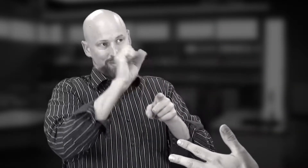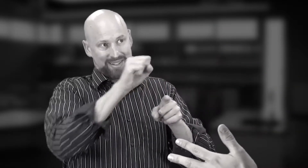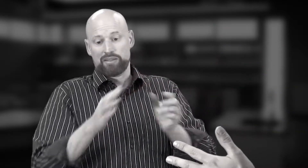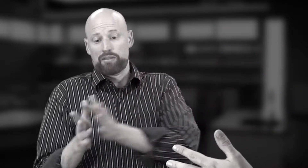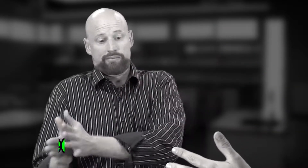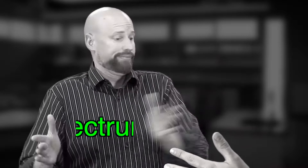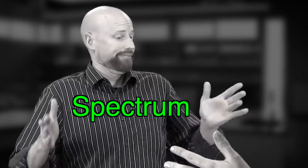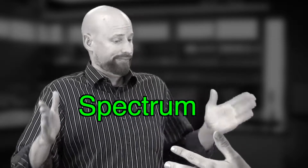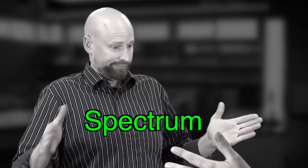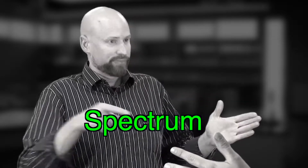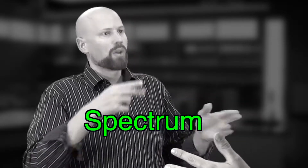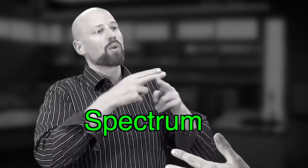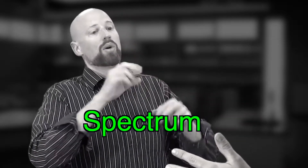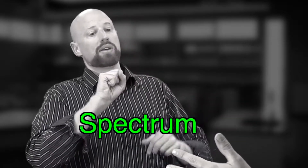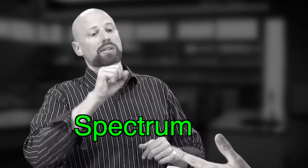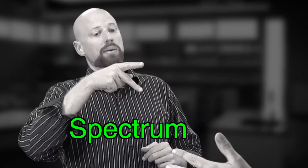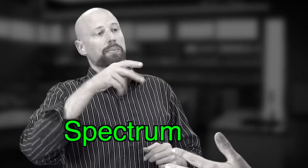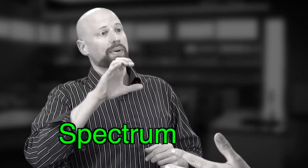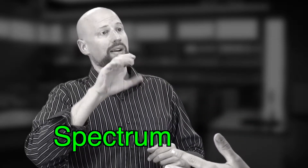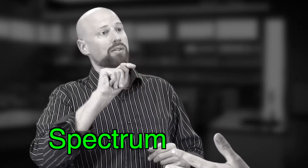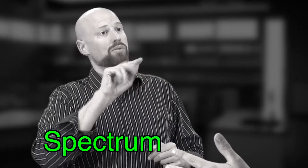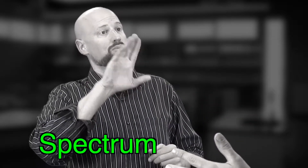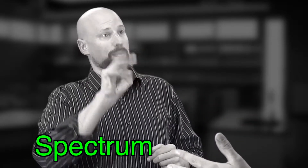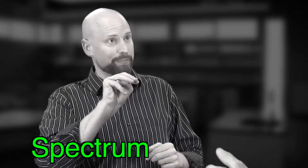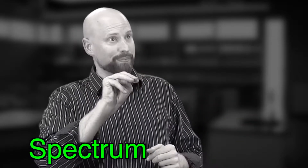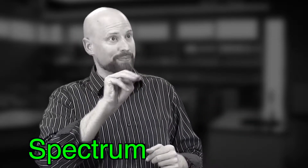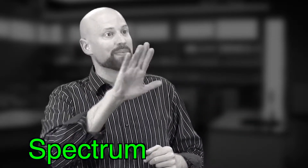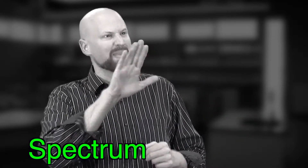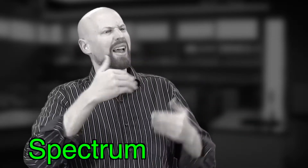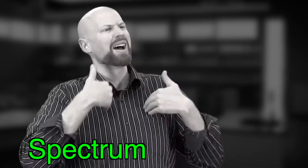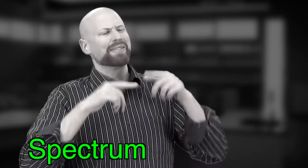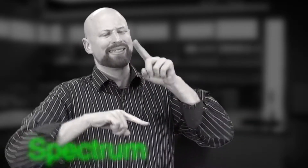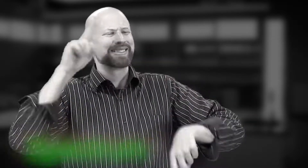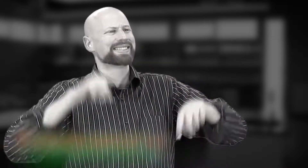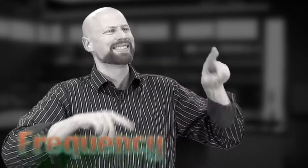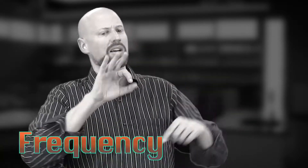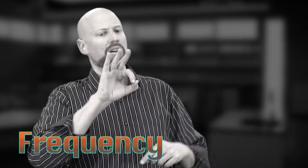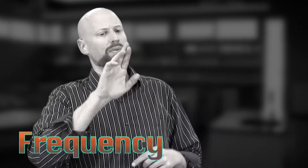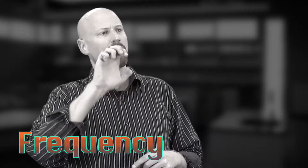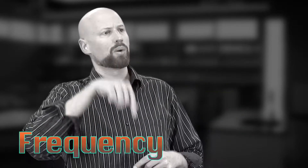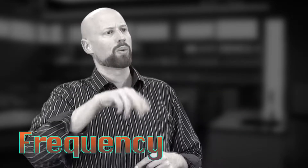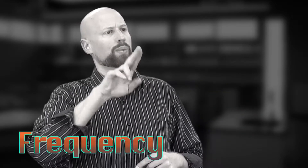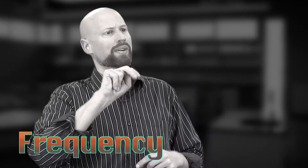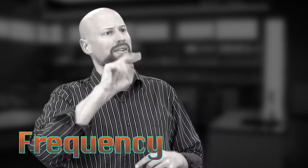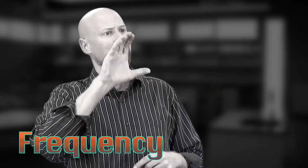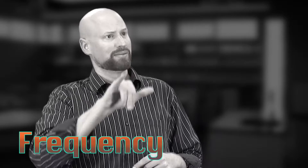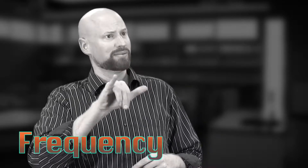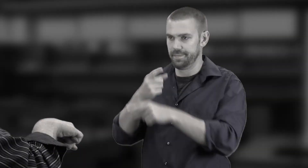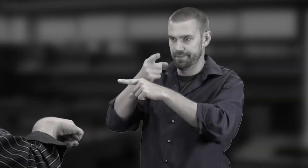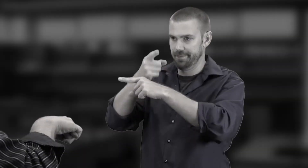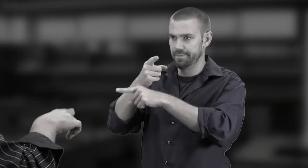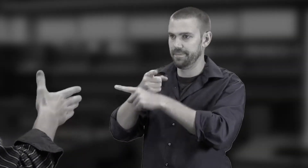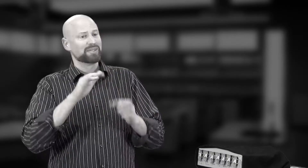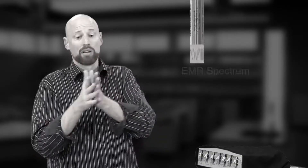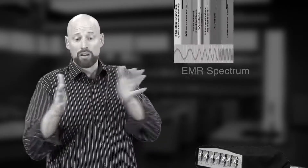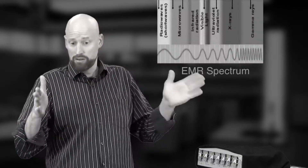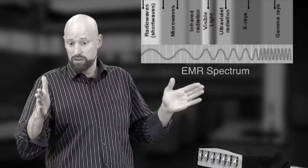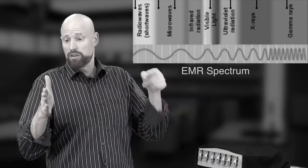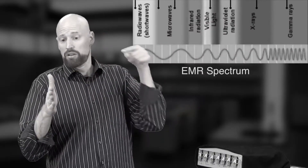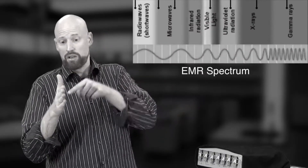that we... Oh, yes, yes, yes. You're talking about the spectrum. Now, that has a range of frequencies. Right, right. On the low end